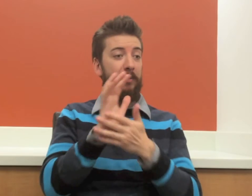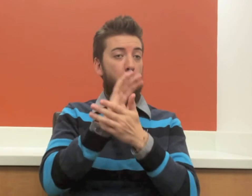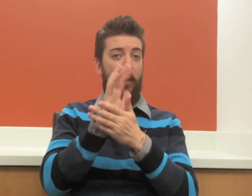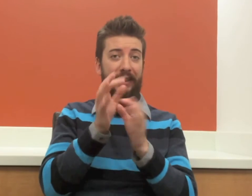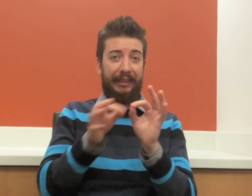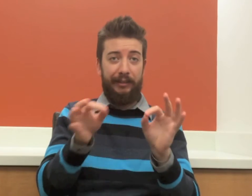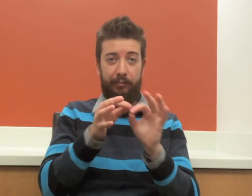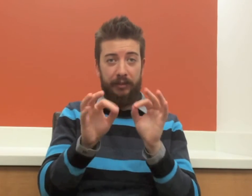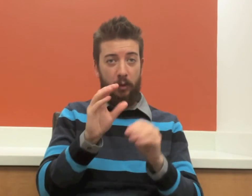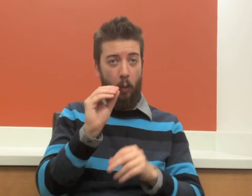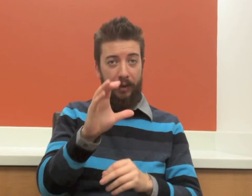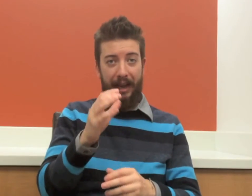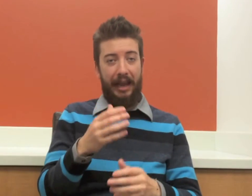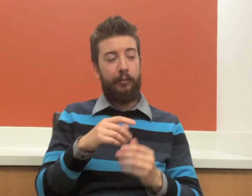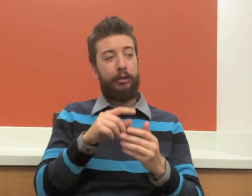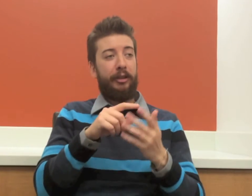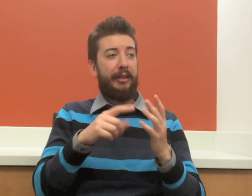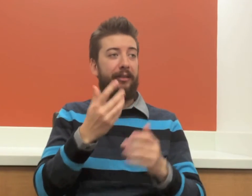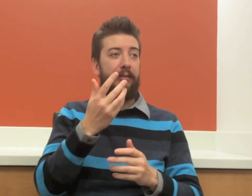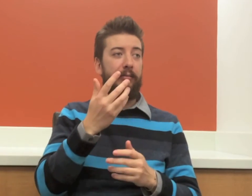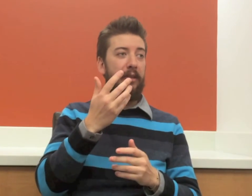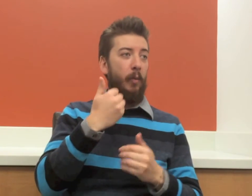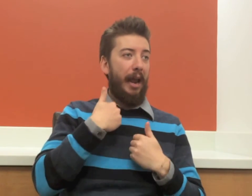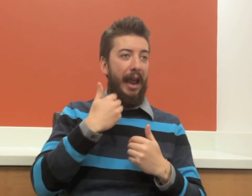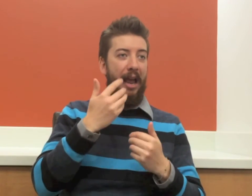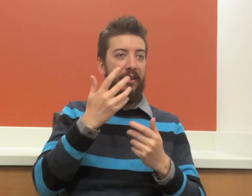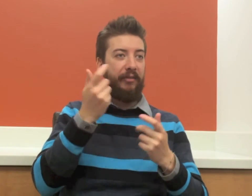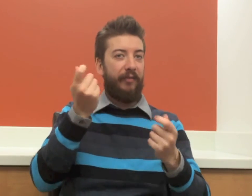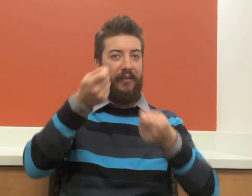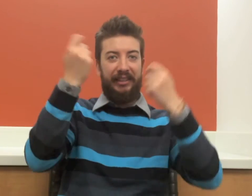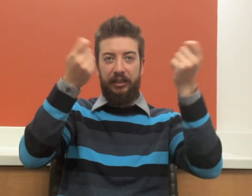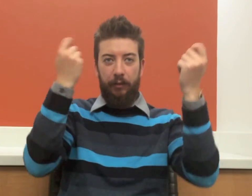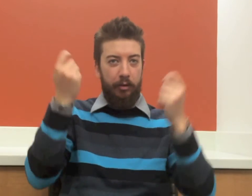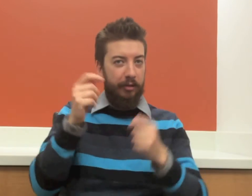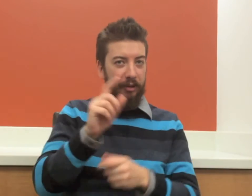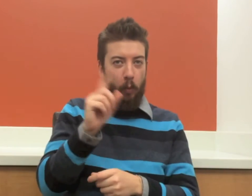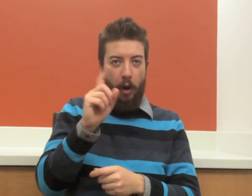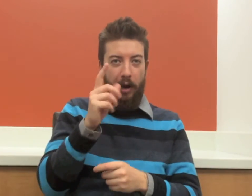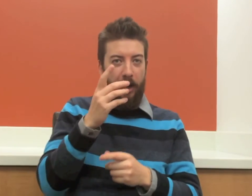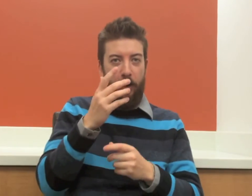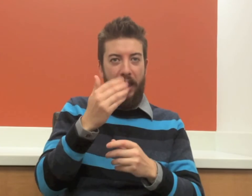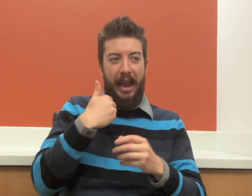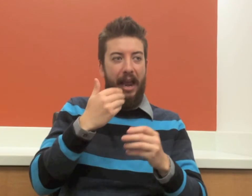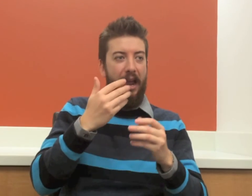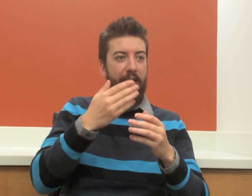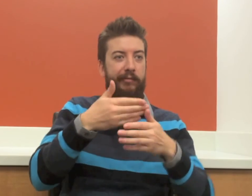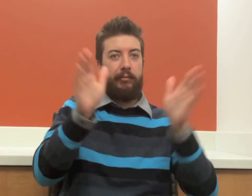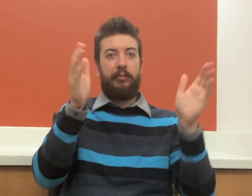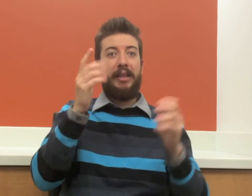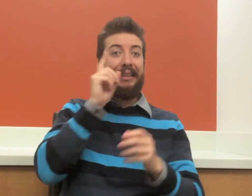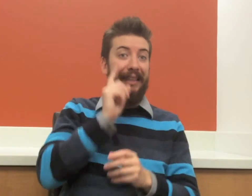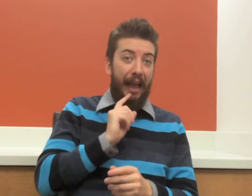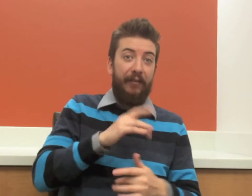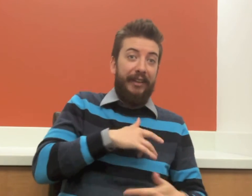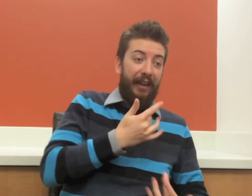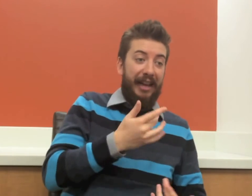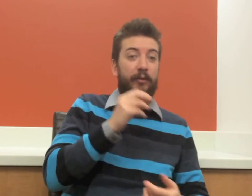interpreted, movies that are captioned, various festivals and deaf events, and many places where